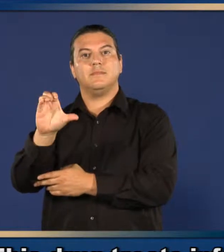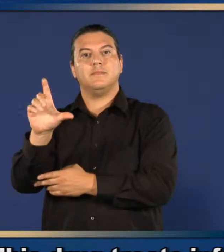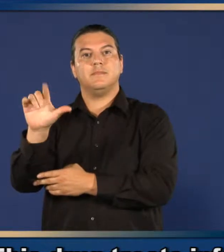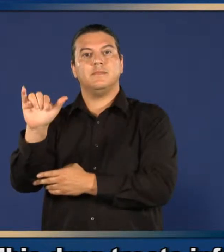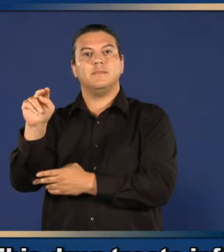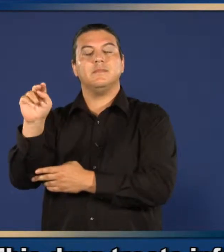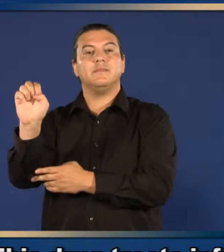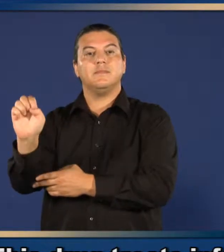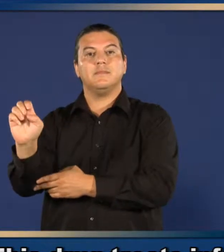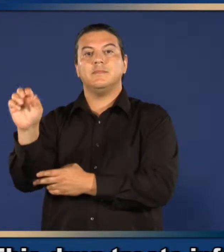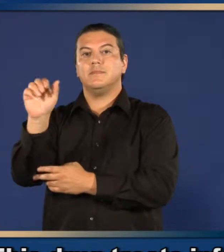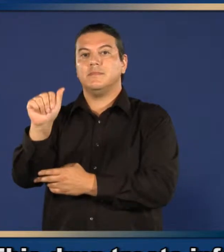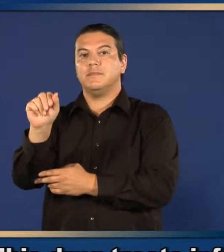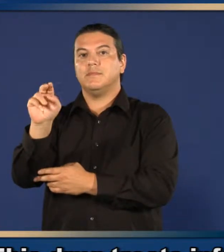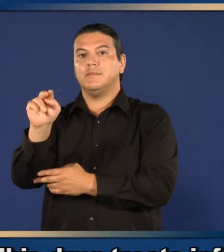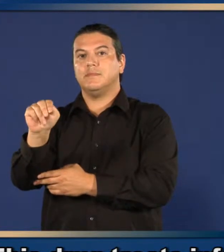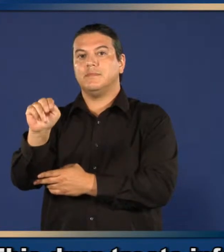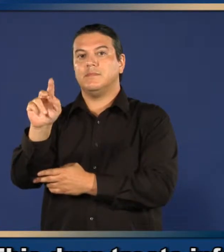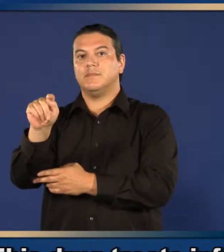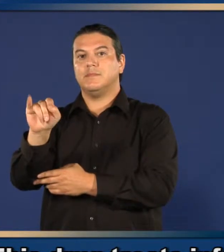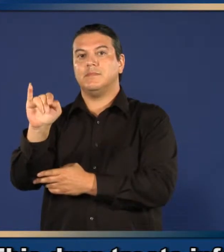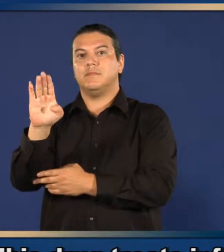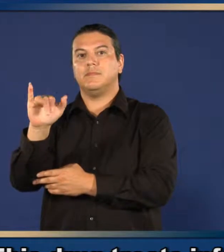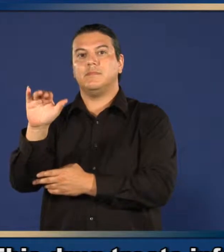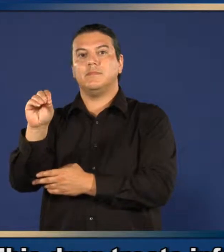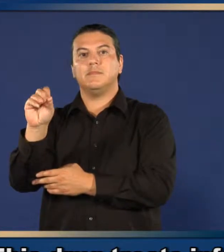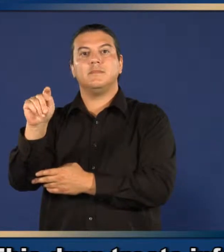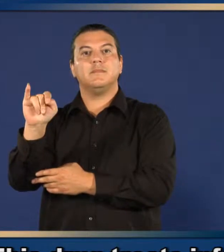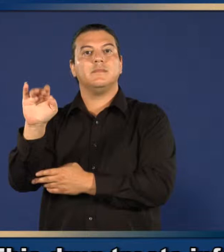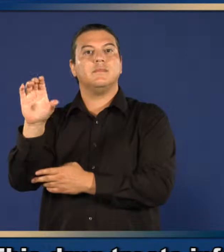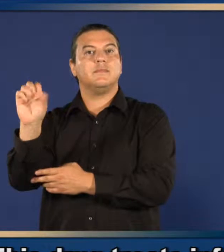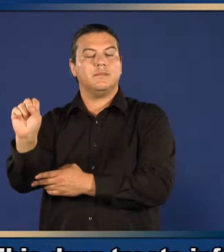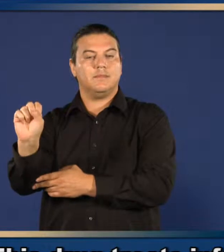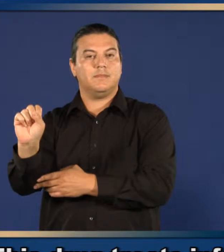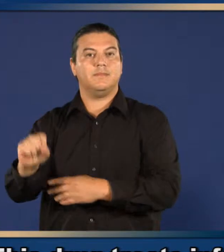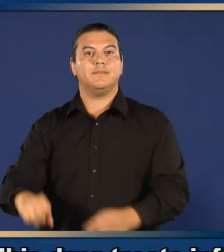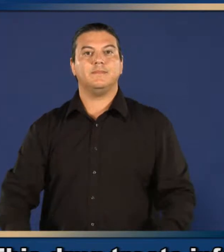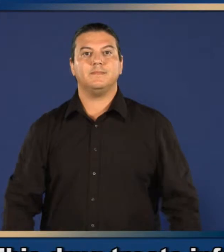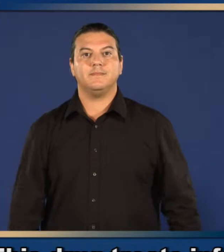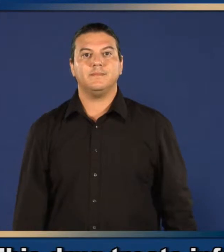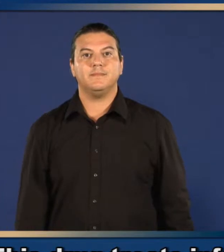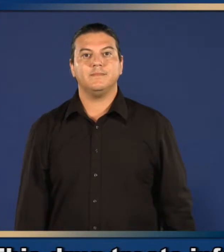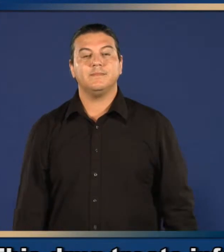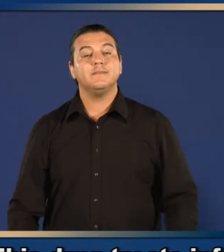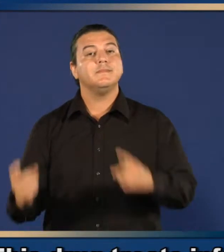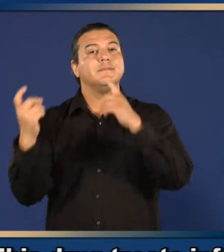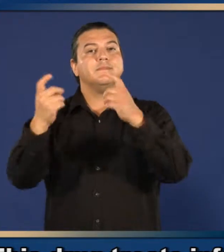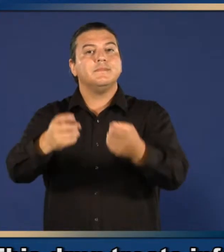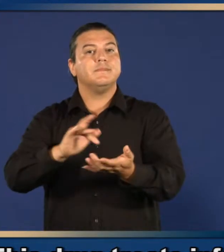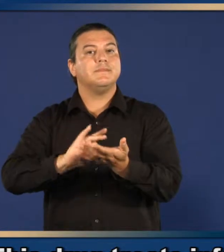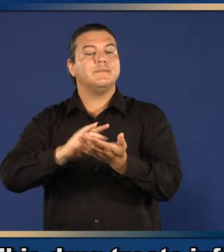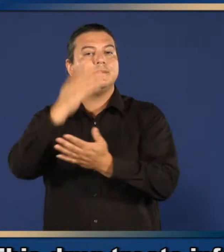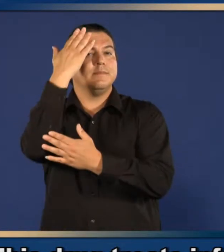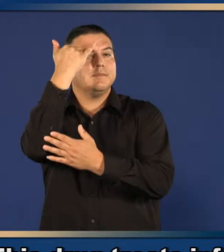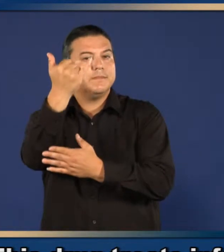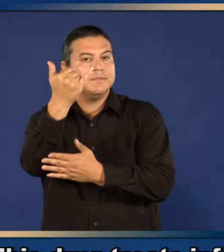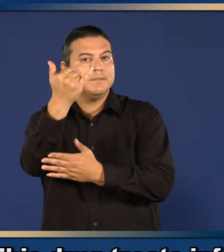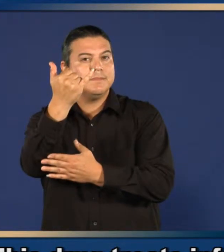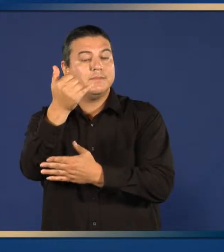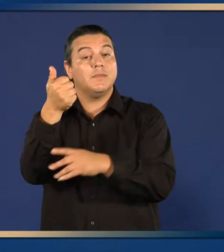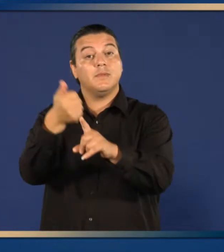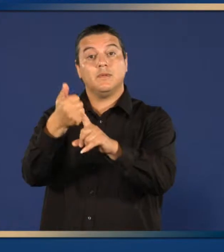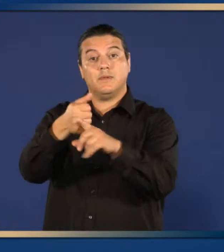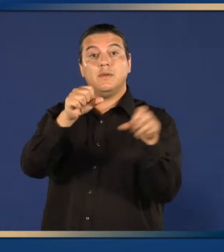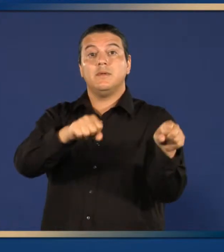tetracycline antibiotics. You have been given this drug for protection